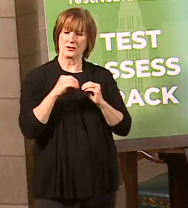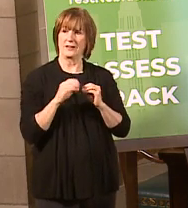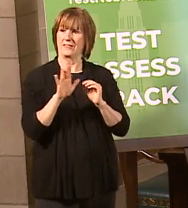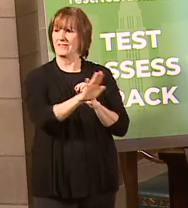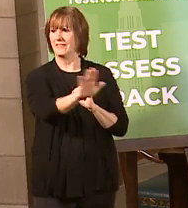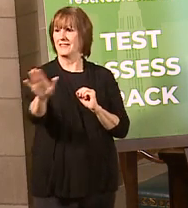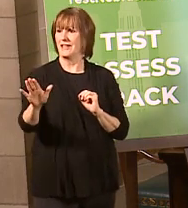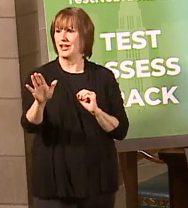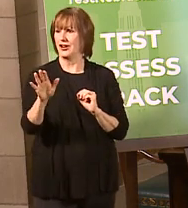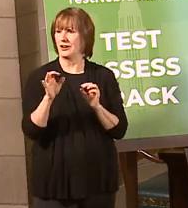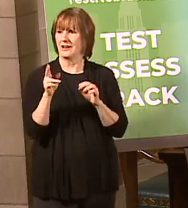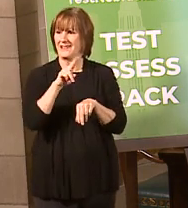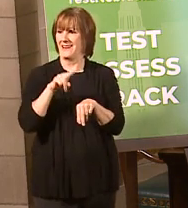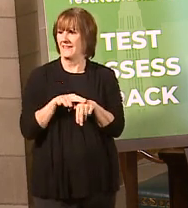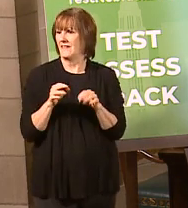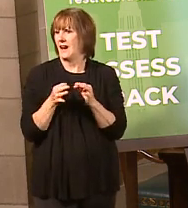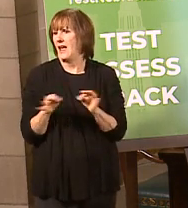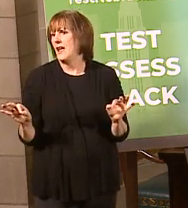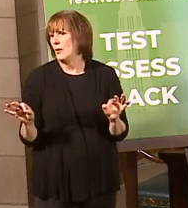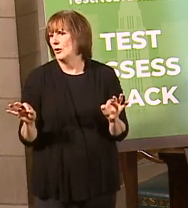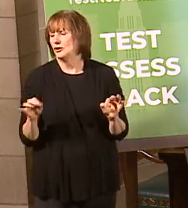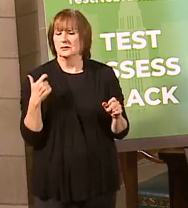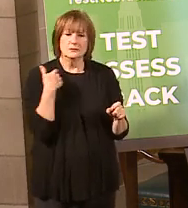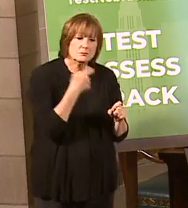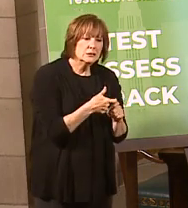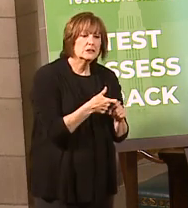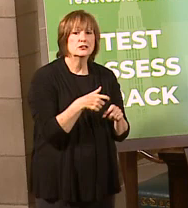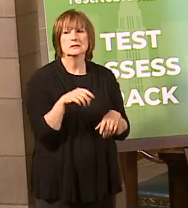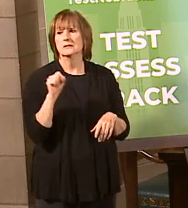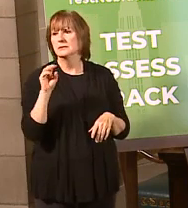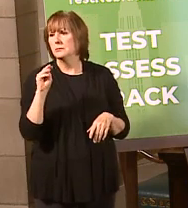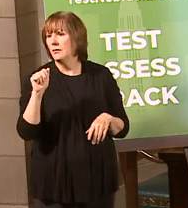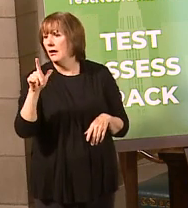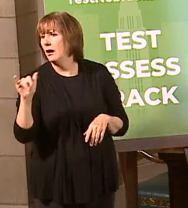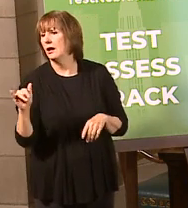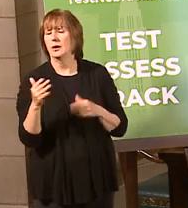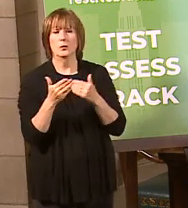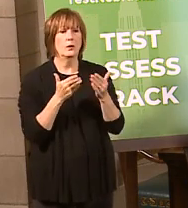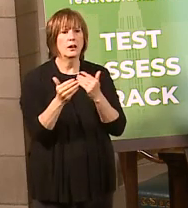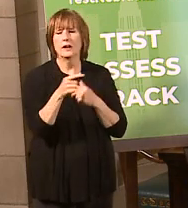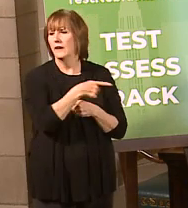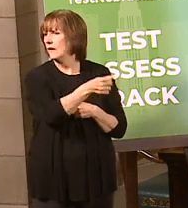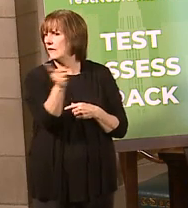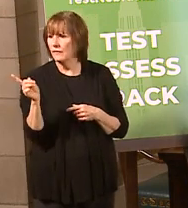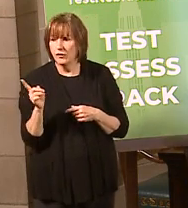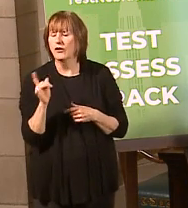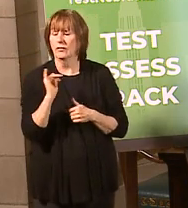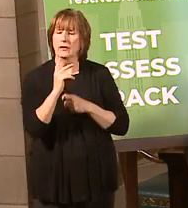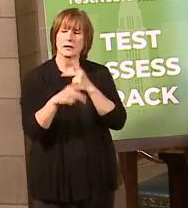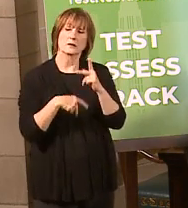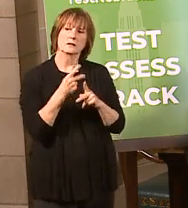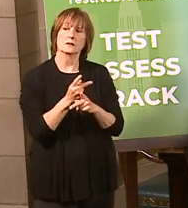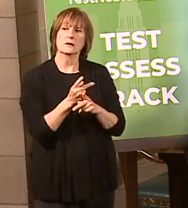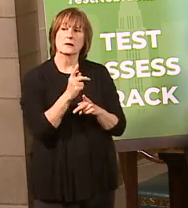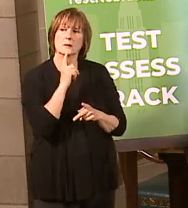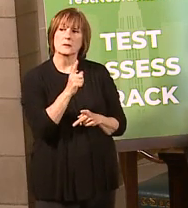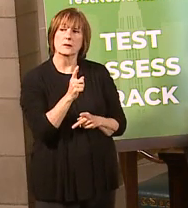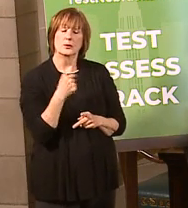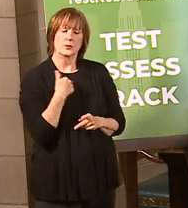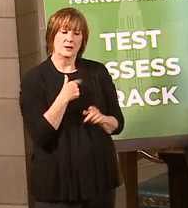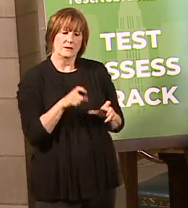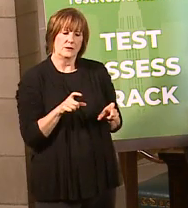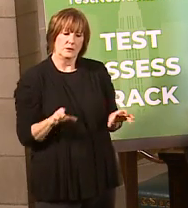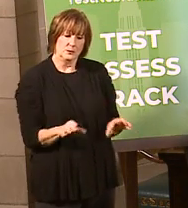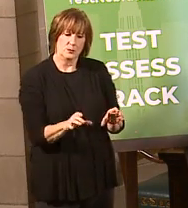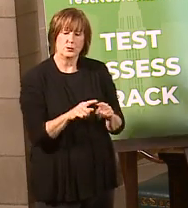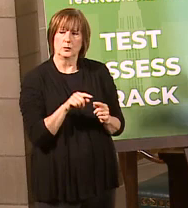languages that are reaching those communities like Spanish or Somali or whatever it's going to be. Those kind of things, those are all the sorts of things we have